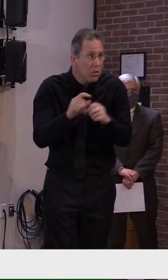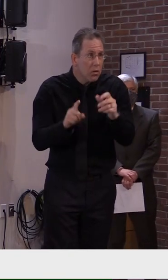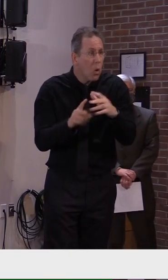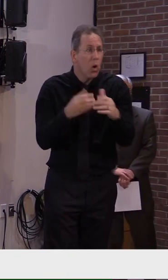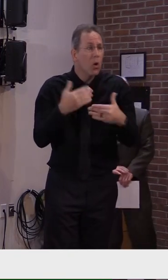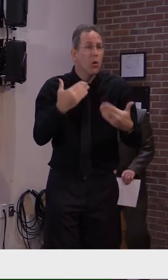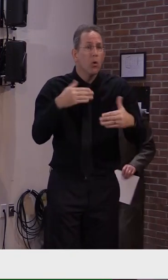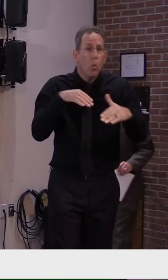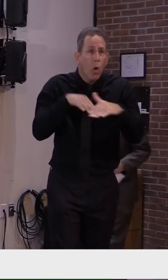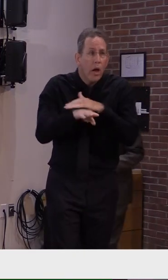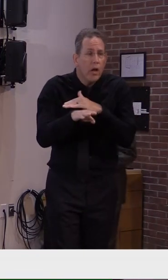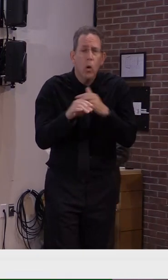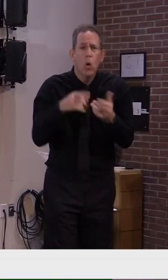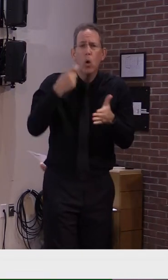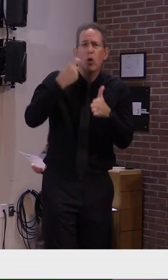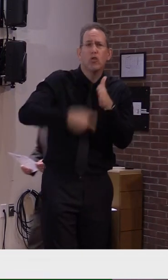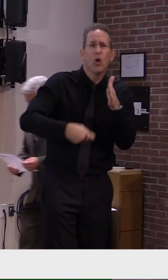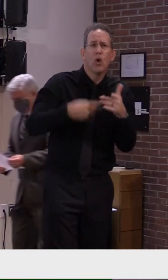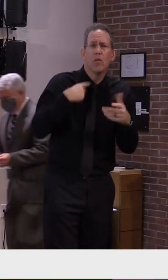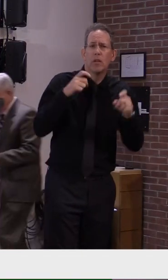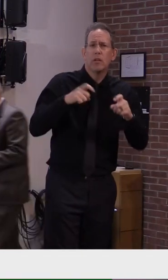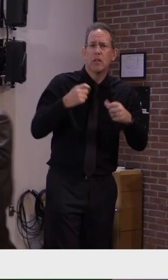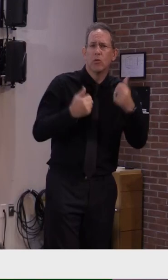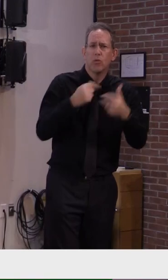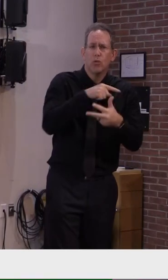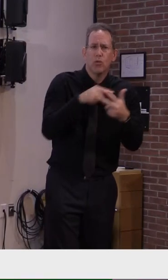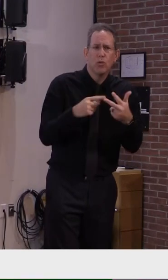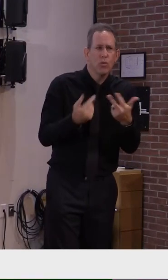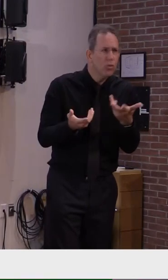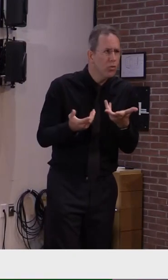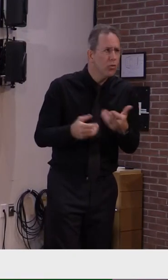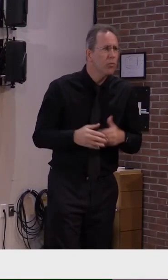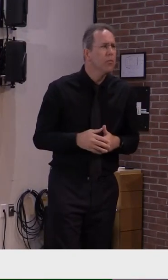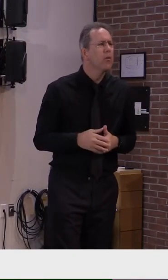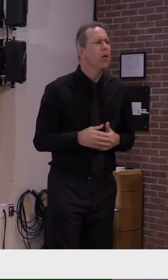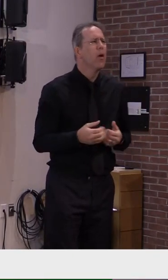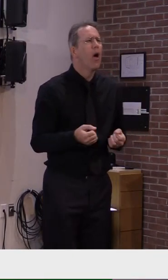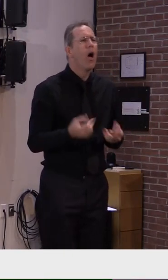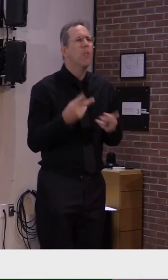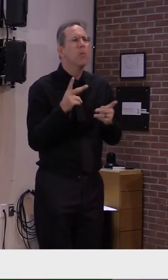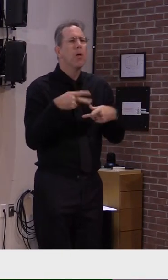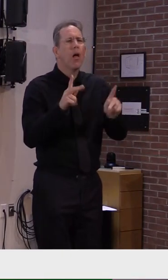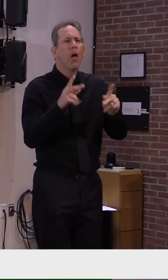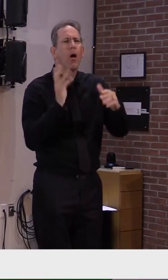Secretary Smith answer that, please. And maybe how many people they can process every day as well.